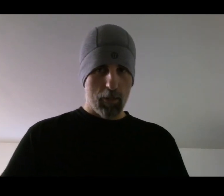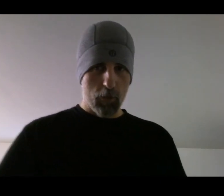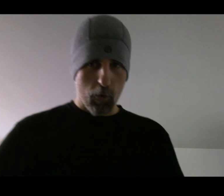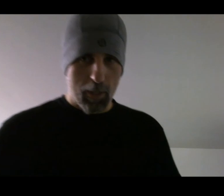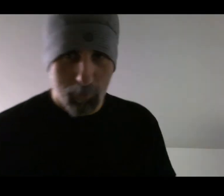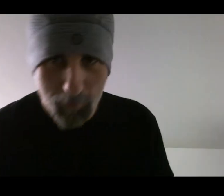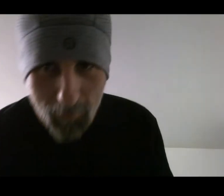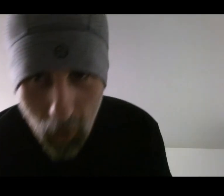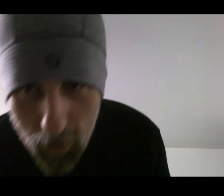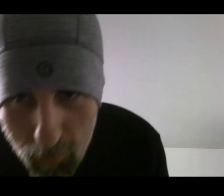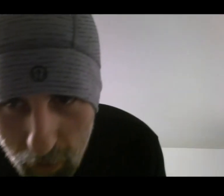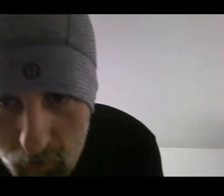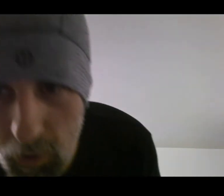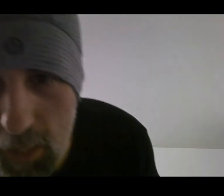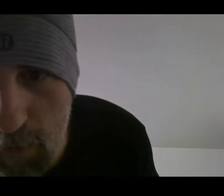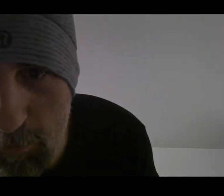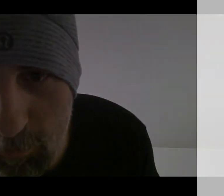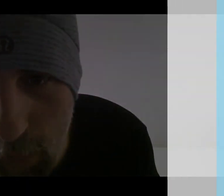enjoy. All right, thanks for your time. Bye.